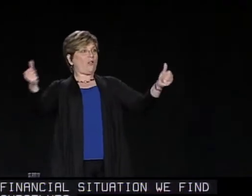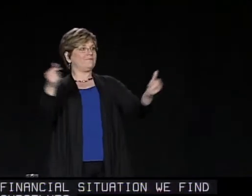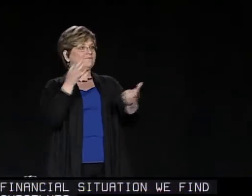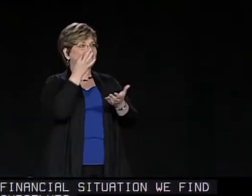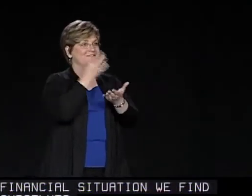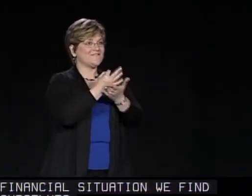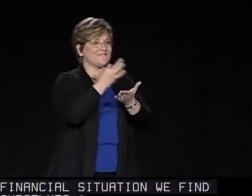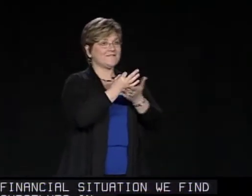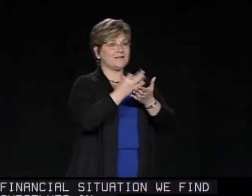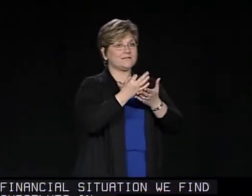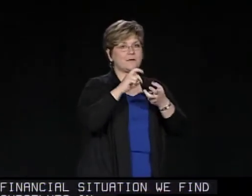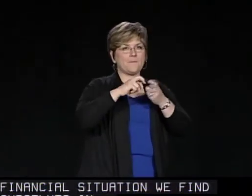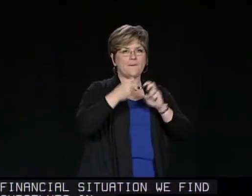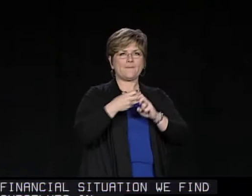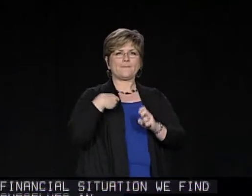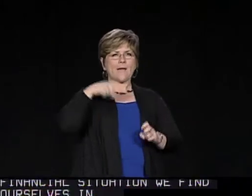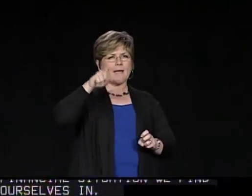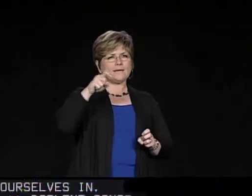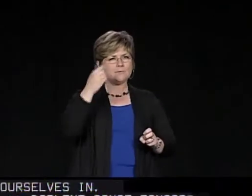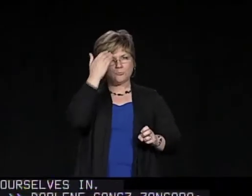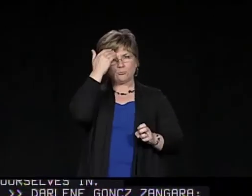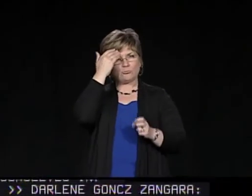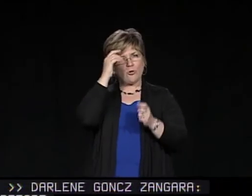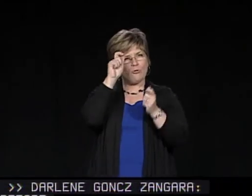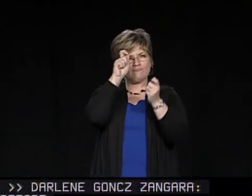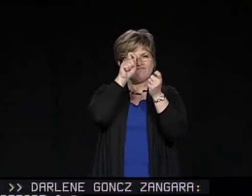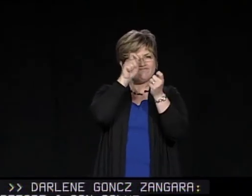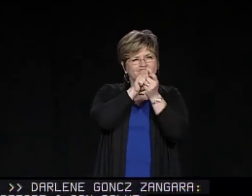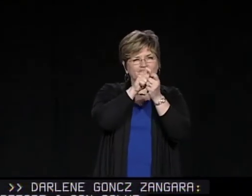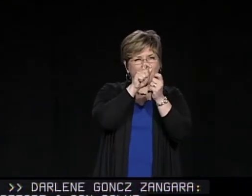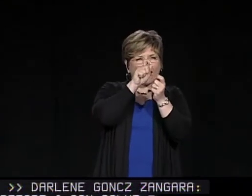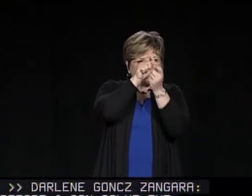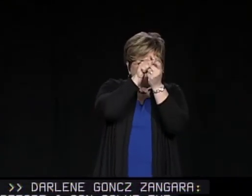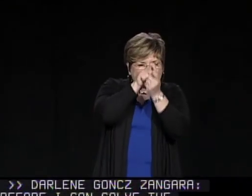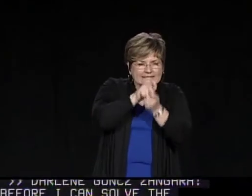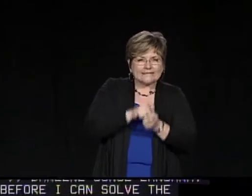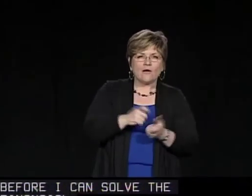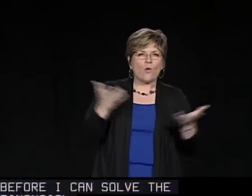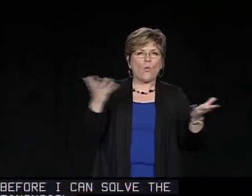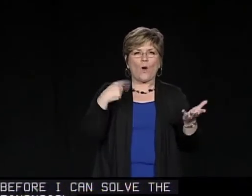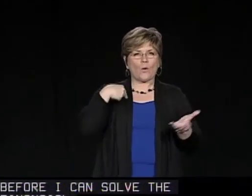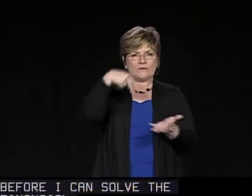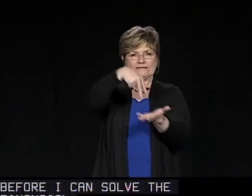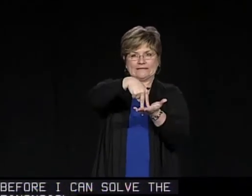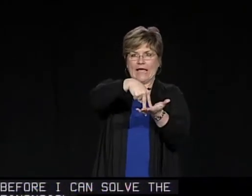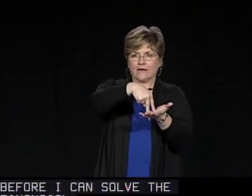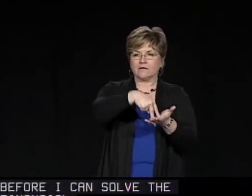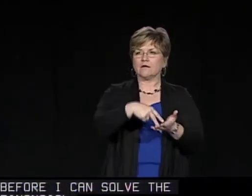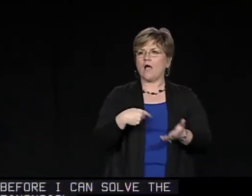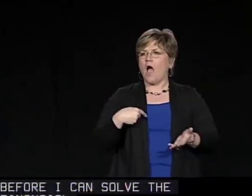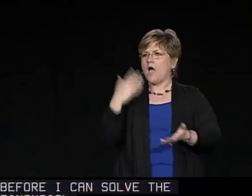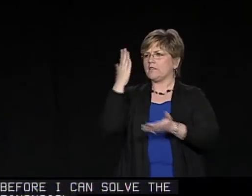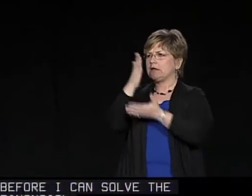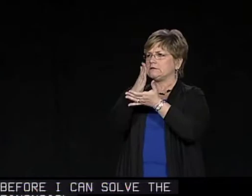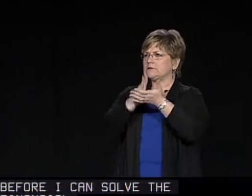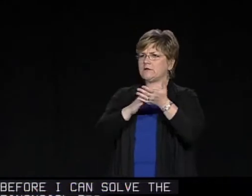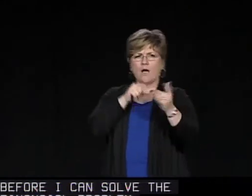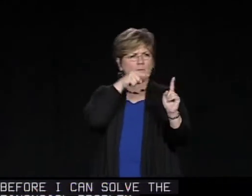Before I can solve the financial problem, I need to know exactly where we